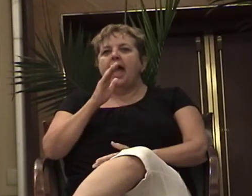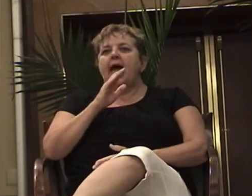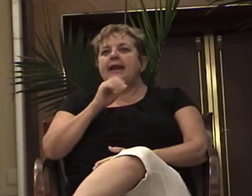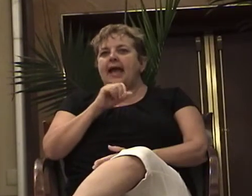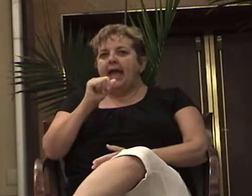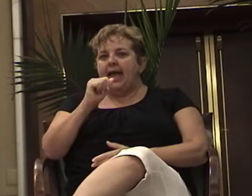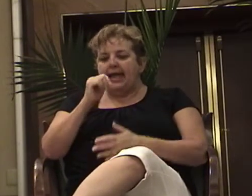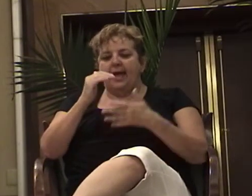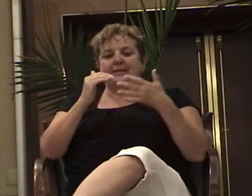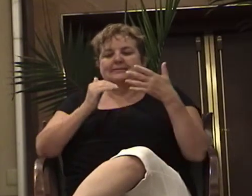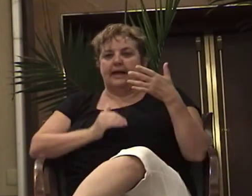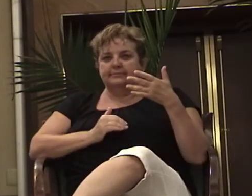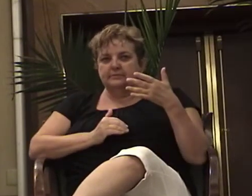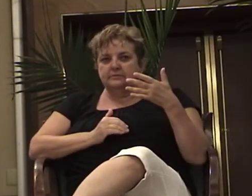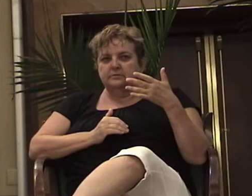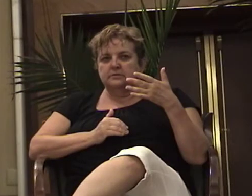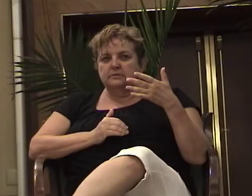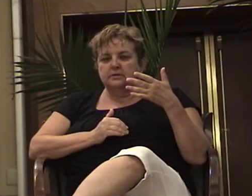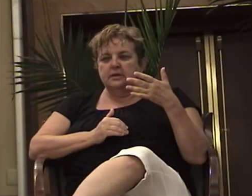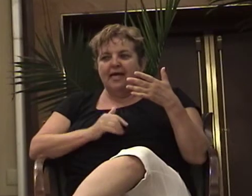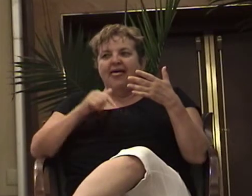two totally different things because this is a disease of perception.